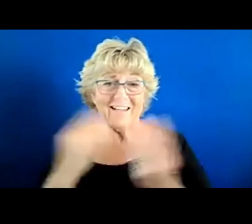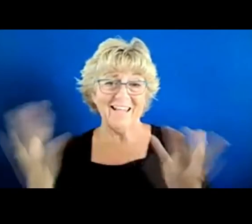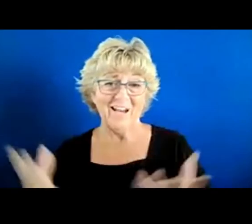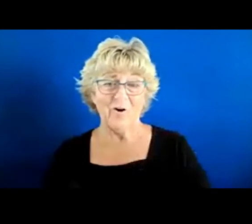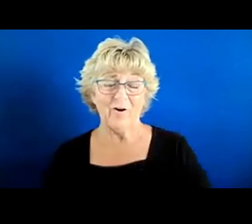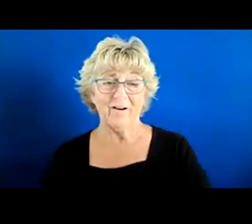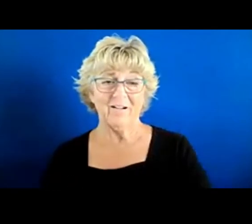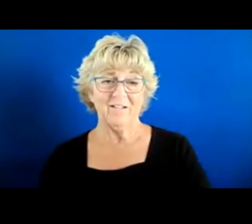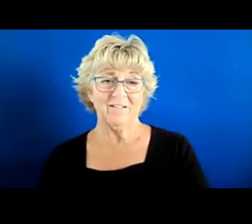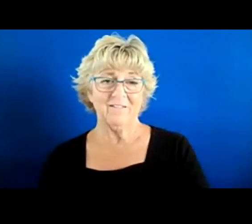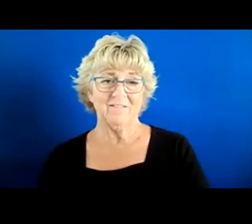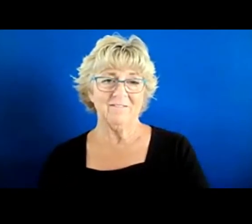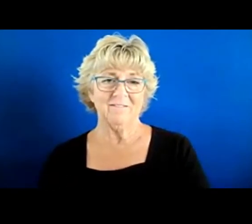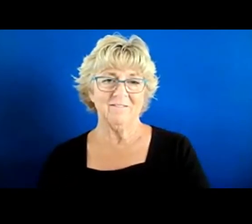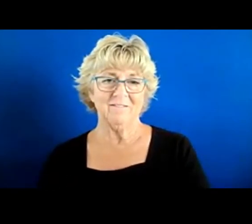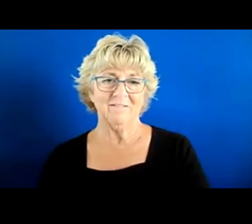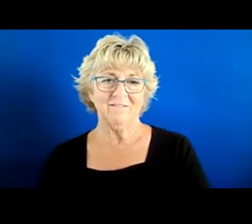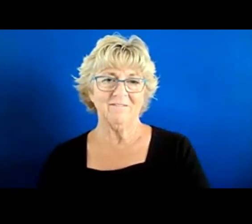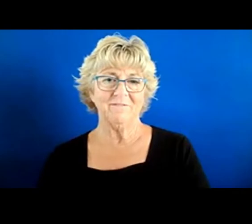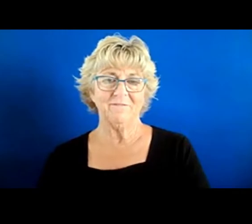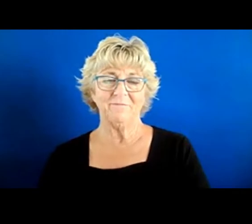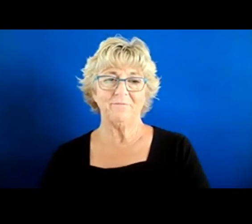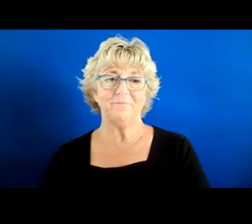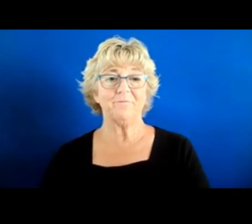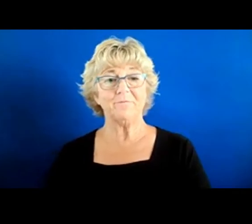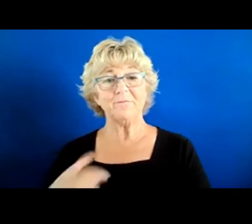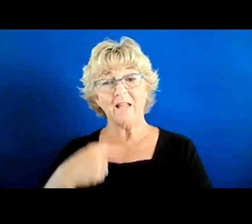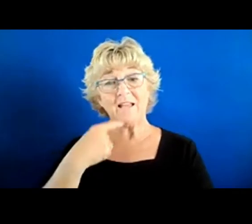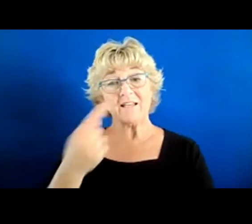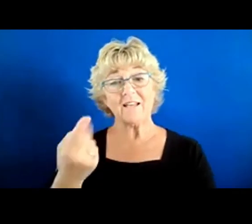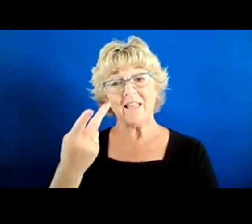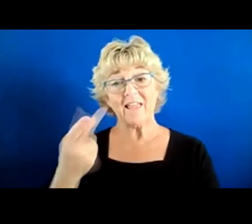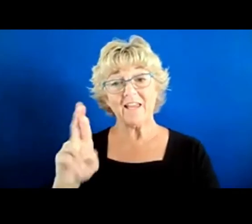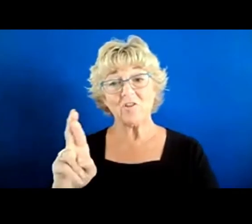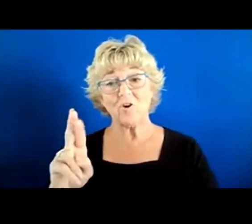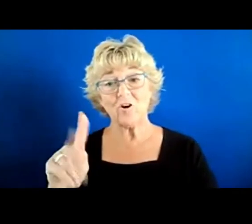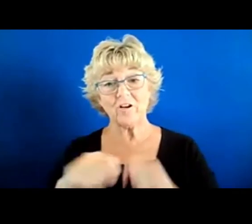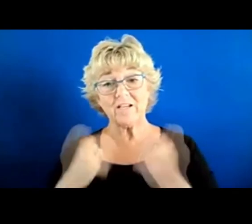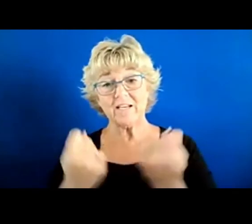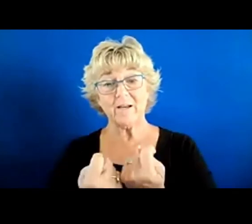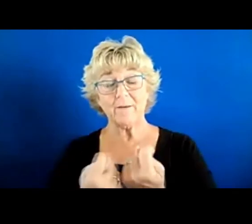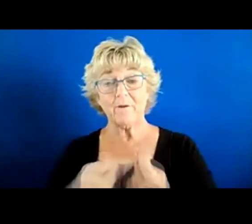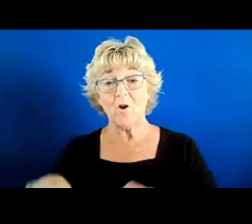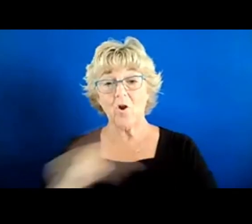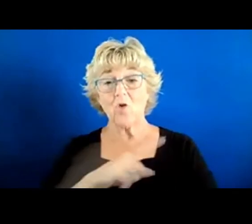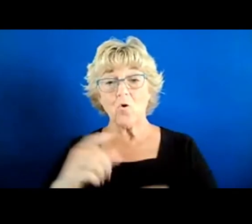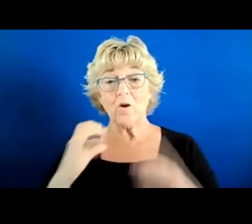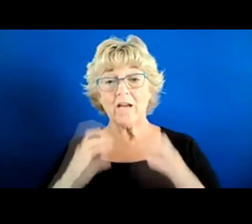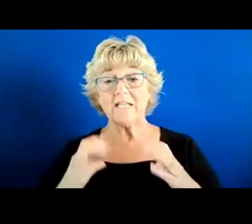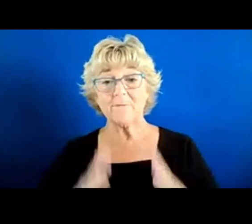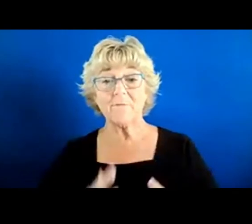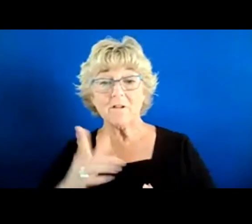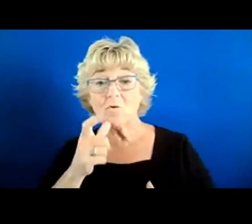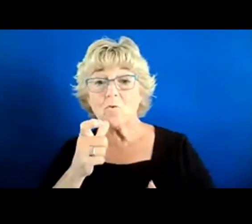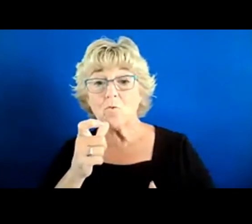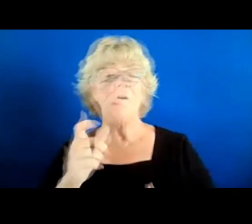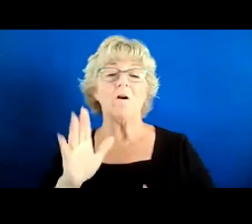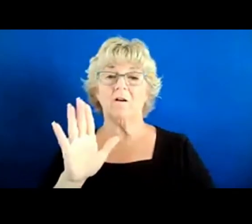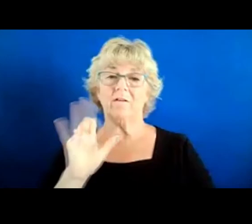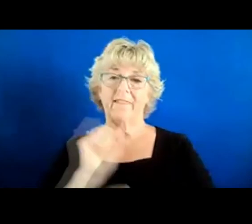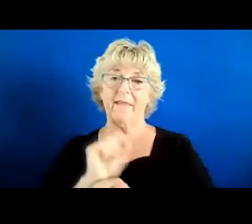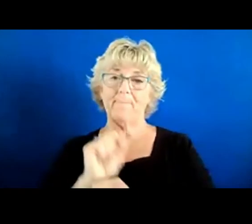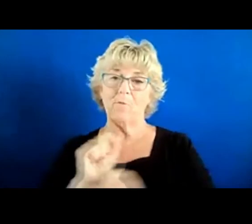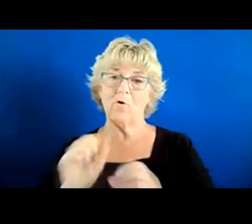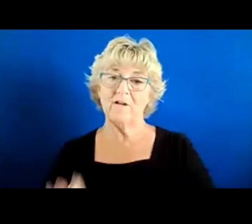experience was incredibly variable. And I said to our human resource team, your customer is our employees. And if we